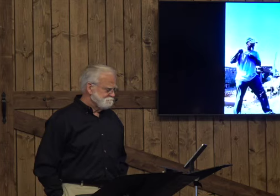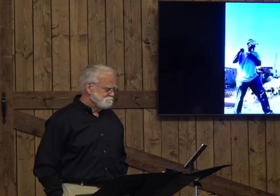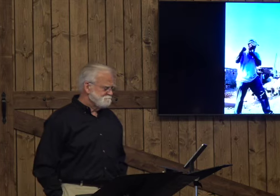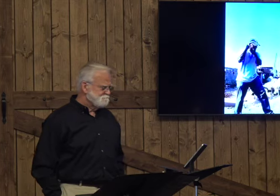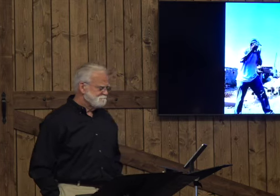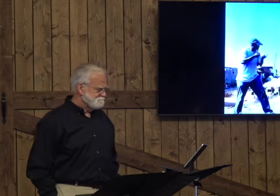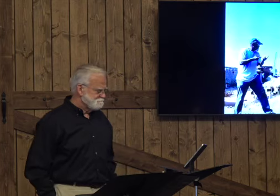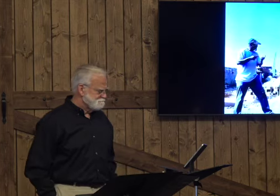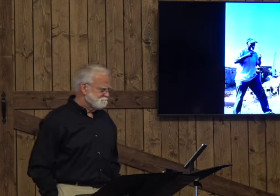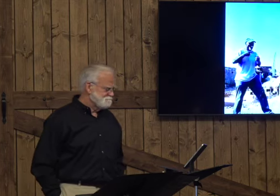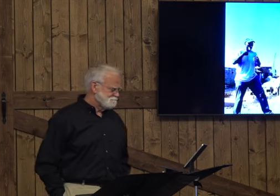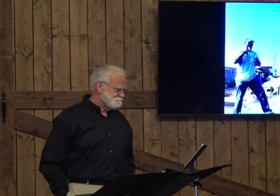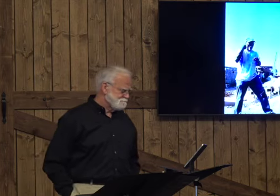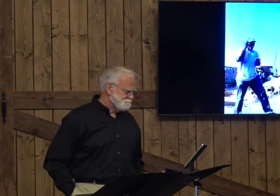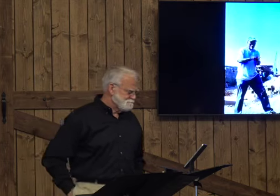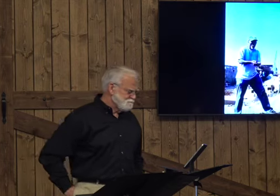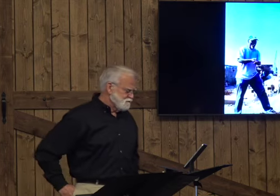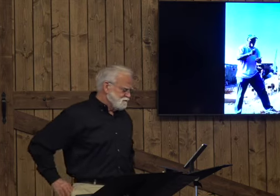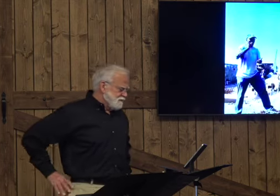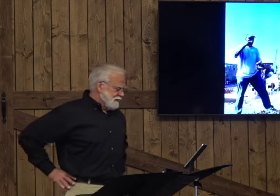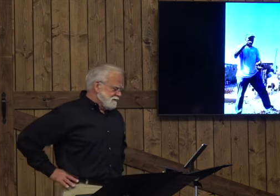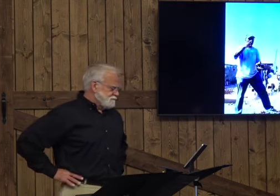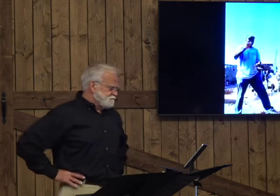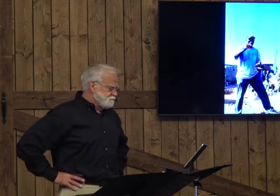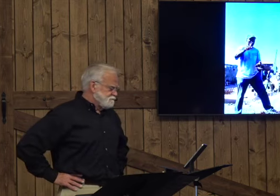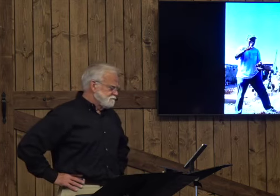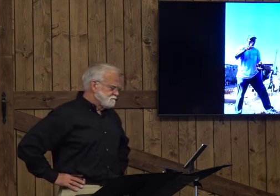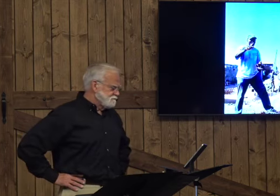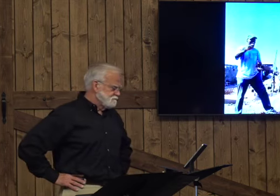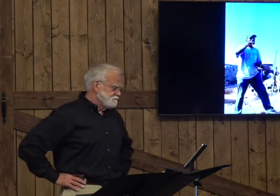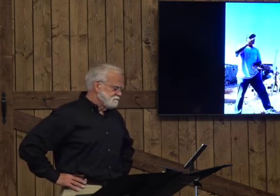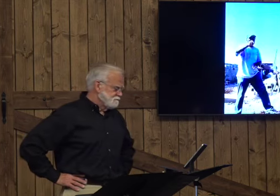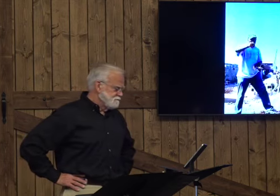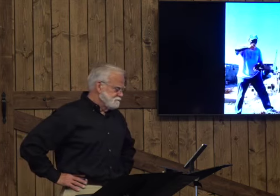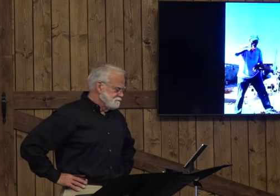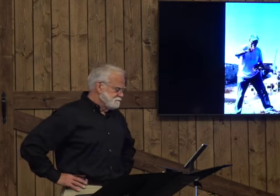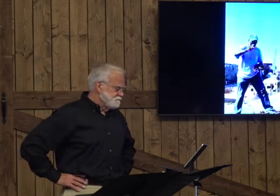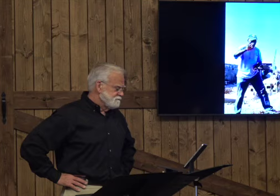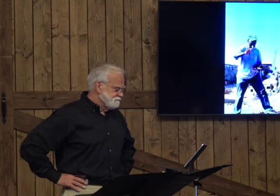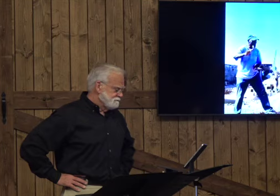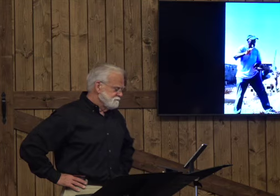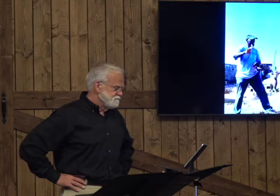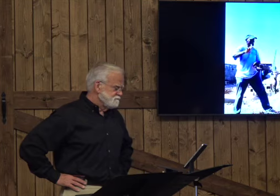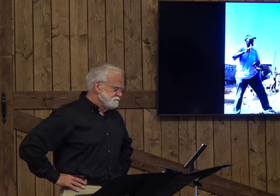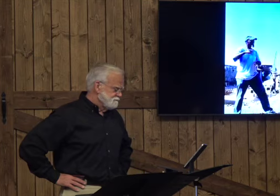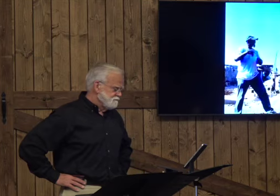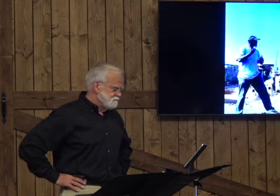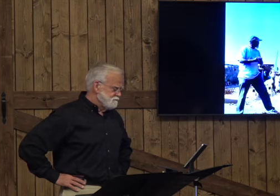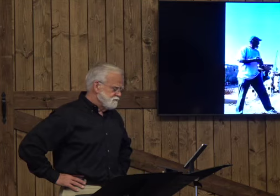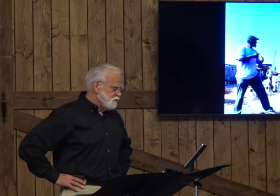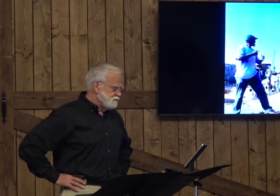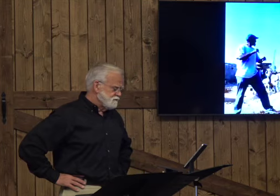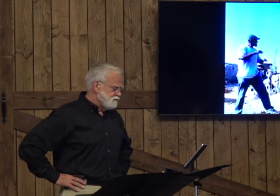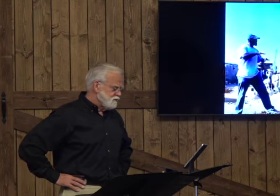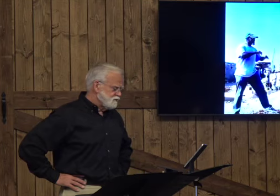As God has been here with us all along, and